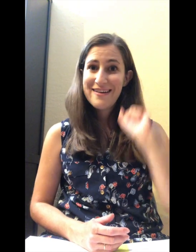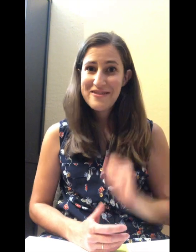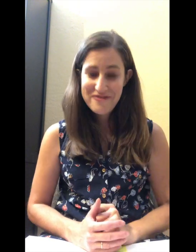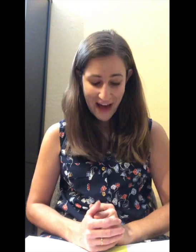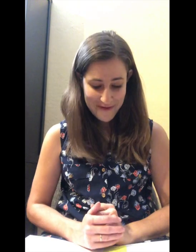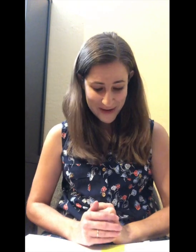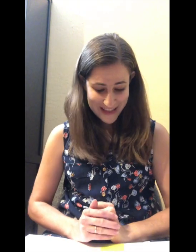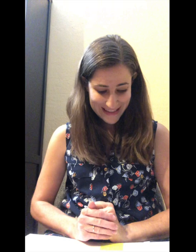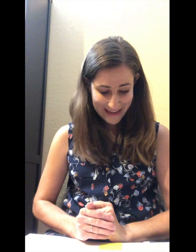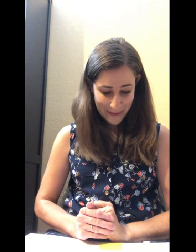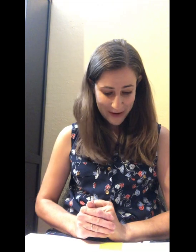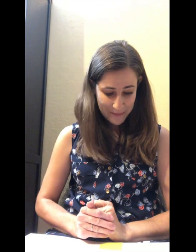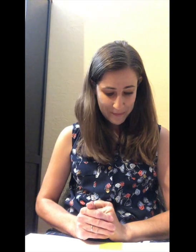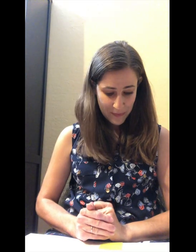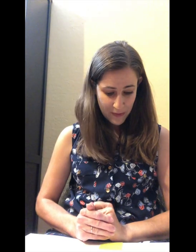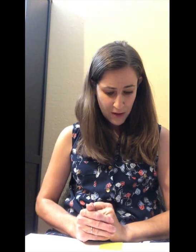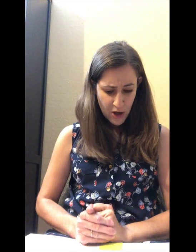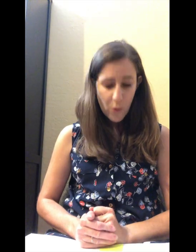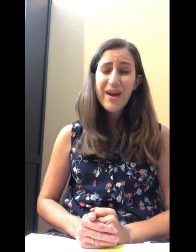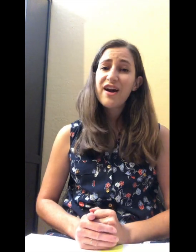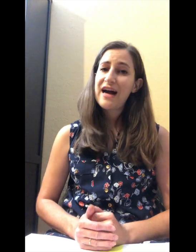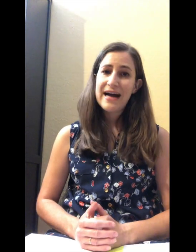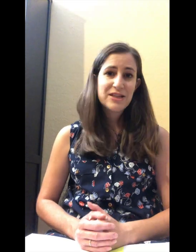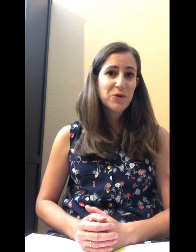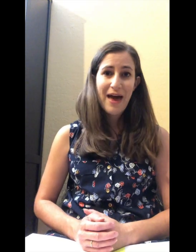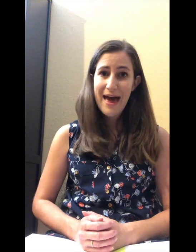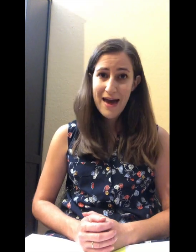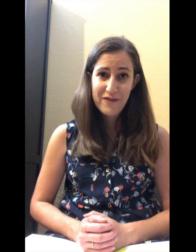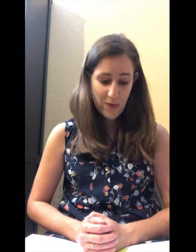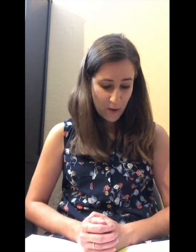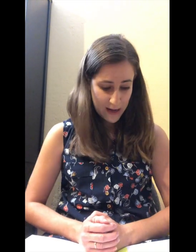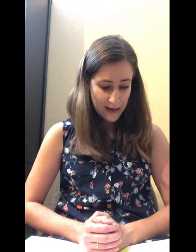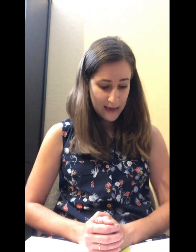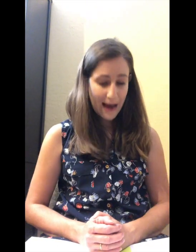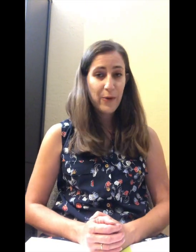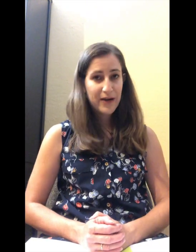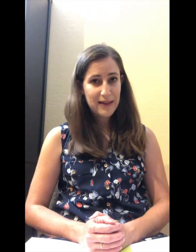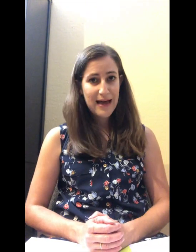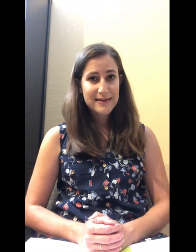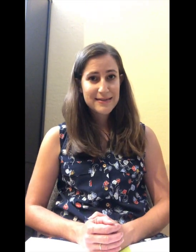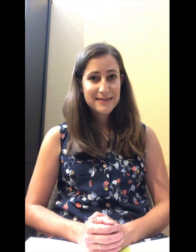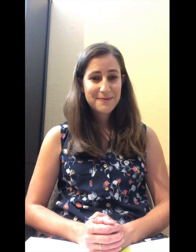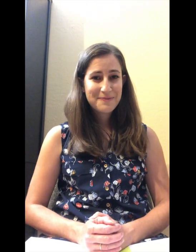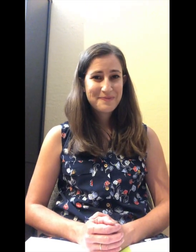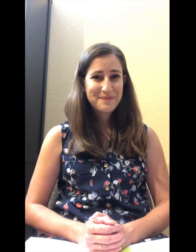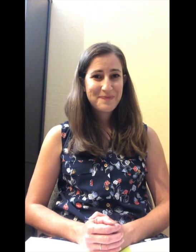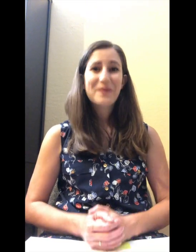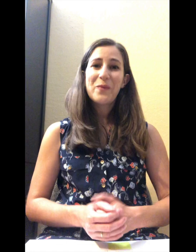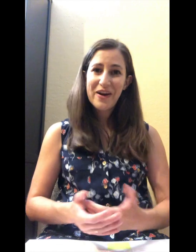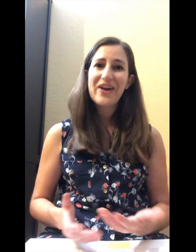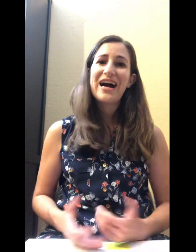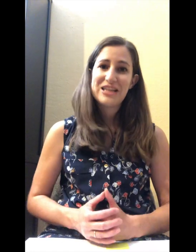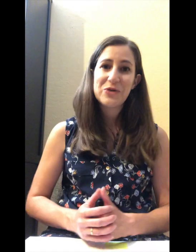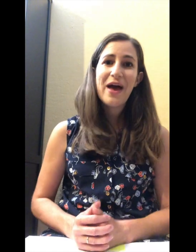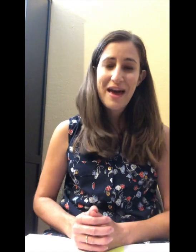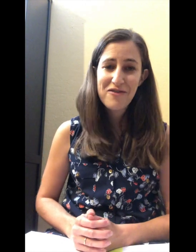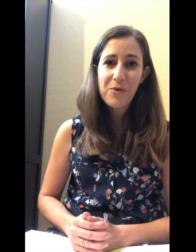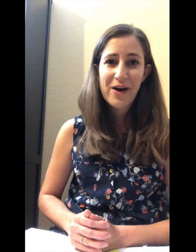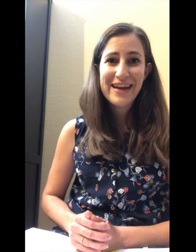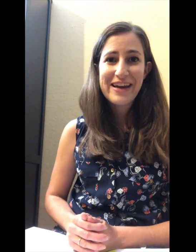Five words in that one. We are kind to everyone in our class. We are kind to everyone in